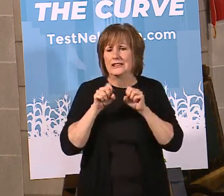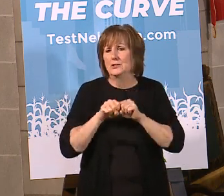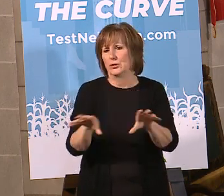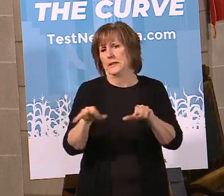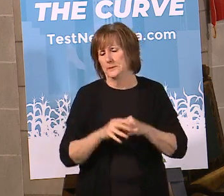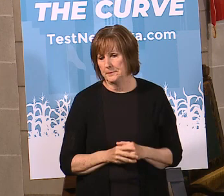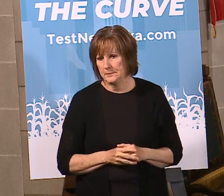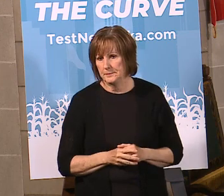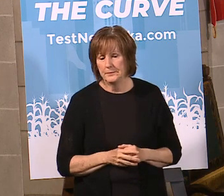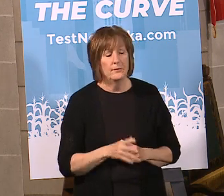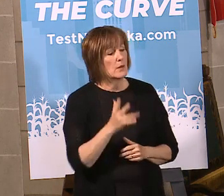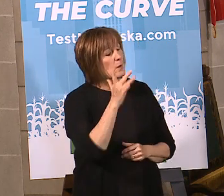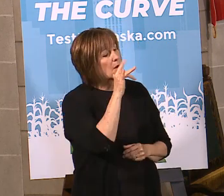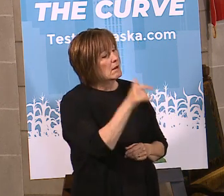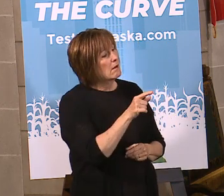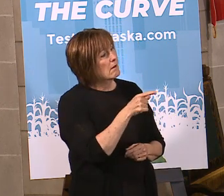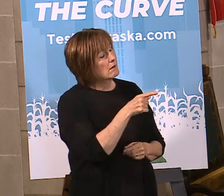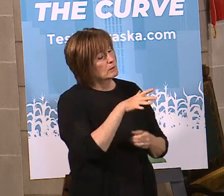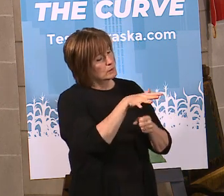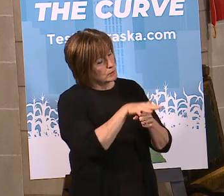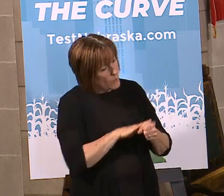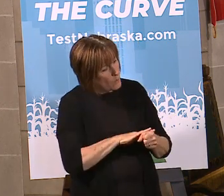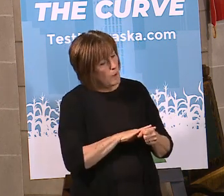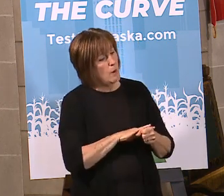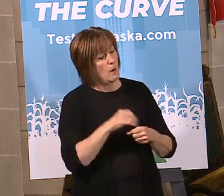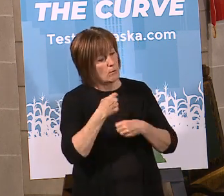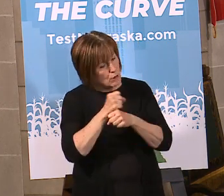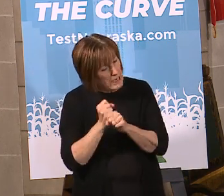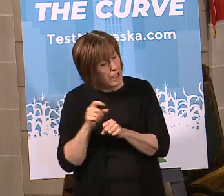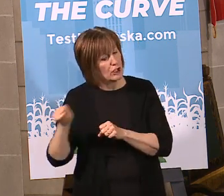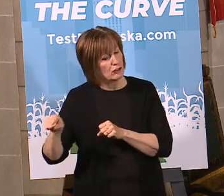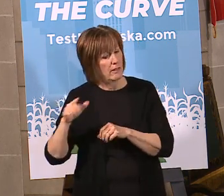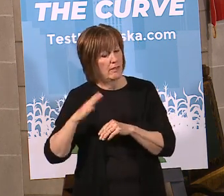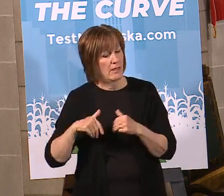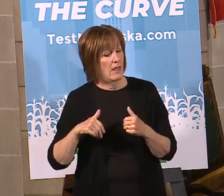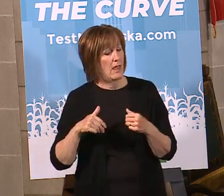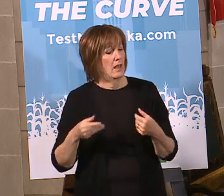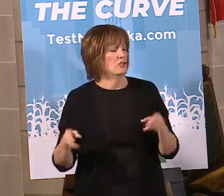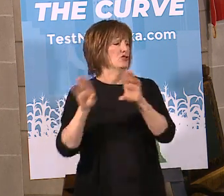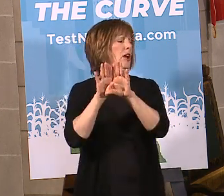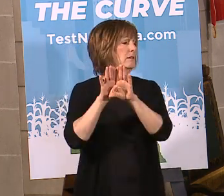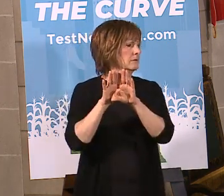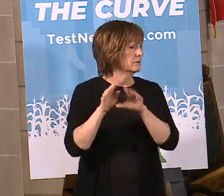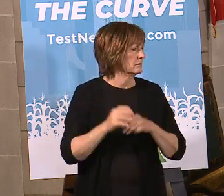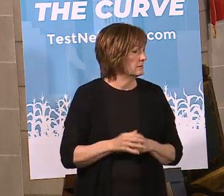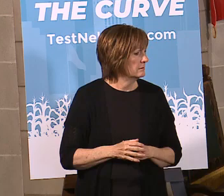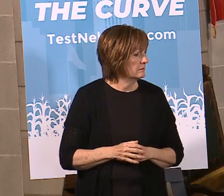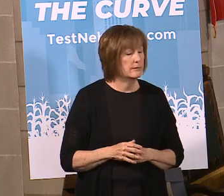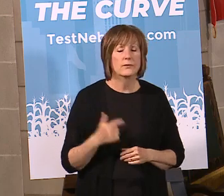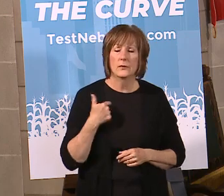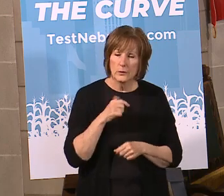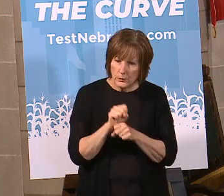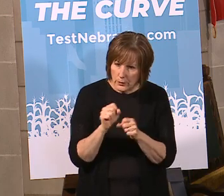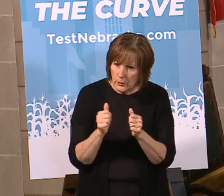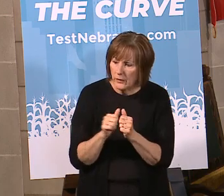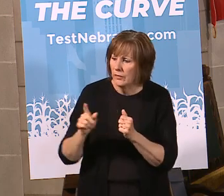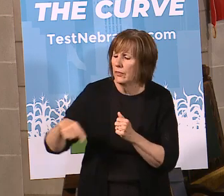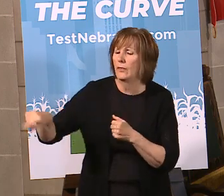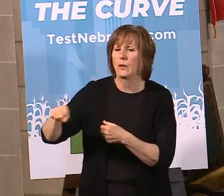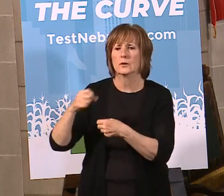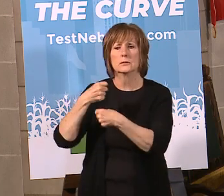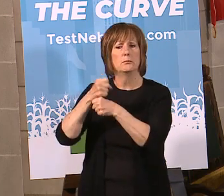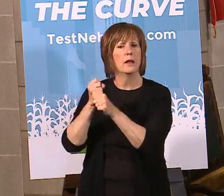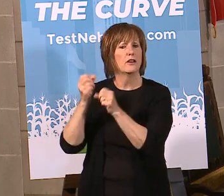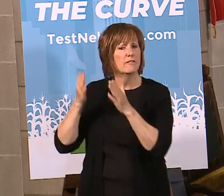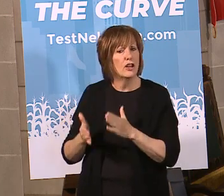Why wouldn't slowing down production of these plants be better than the complete shutdowns? Again, we're working with the plants to keep them open and